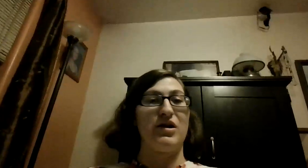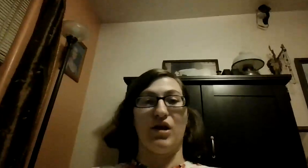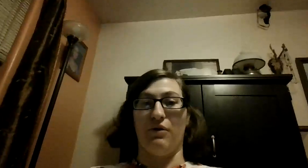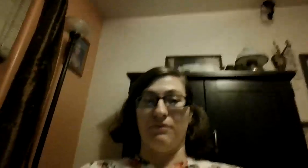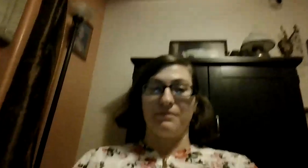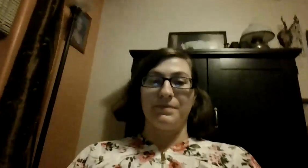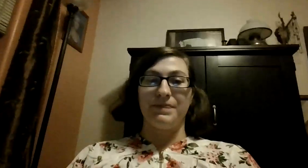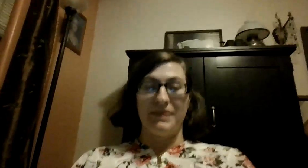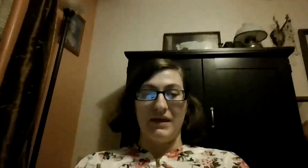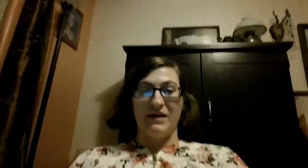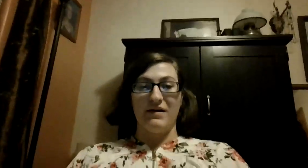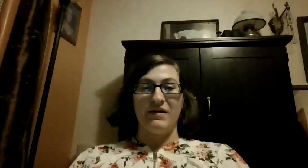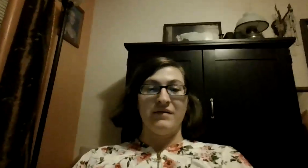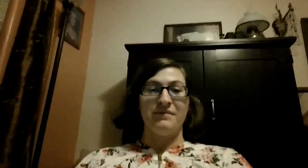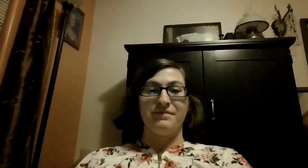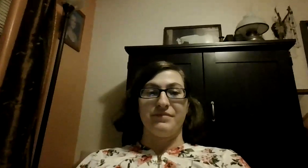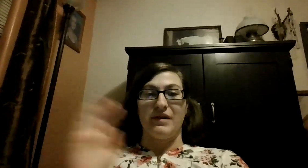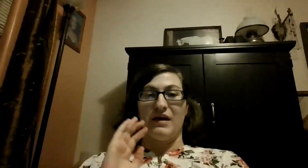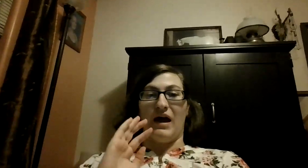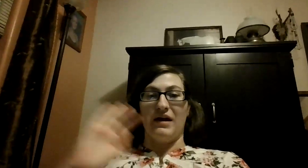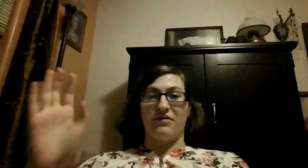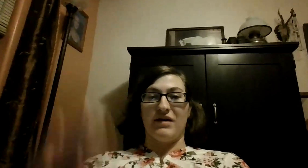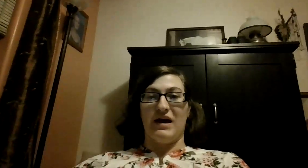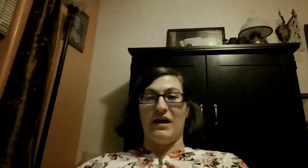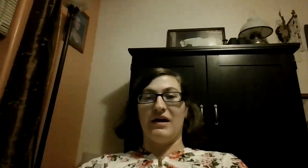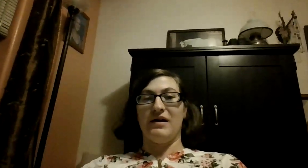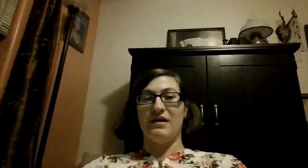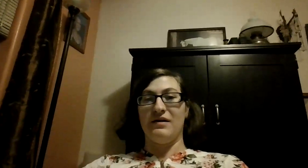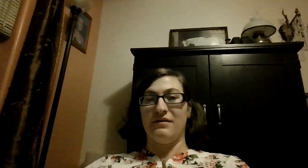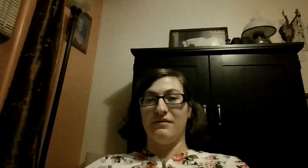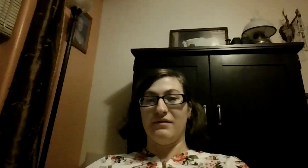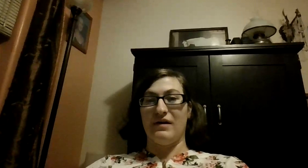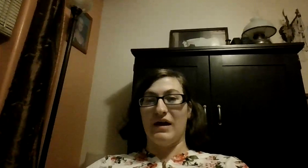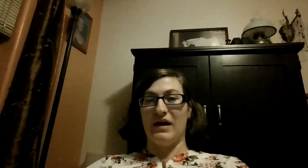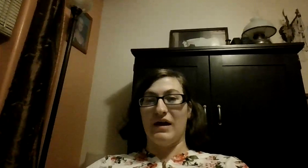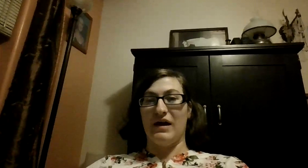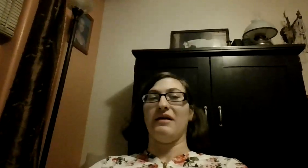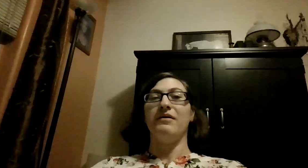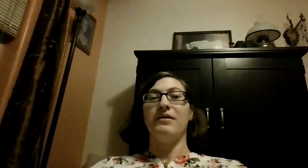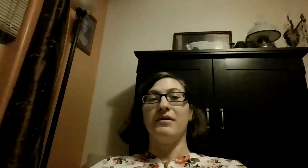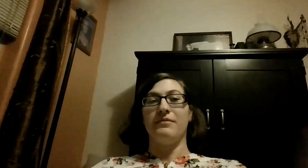had a great day a great night bye